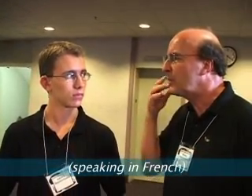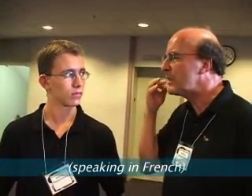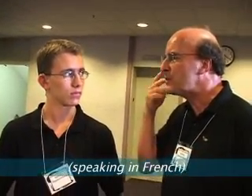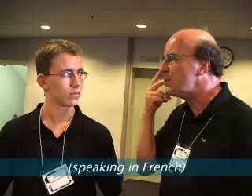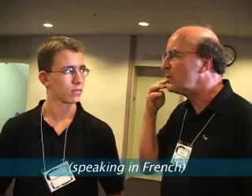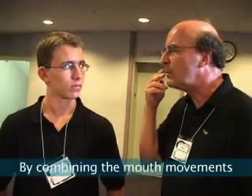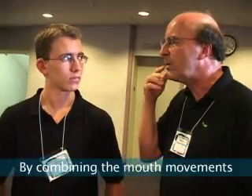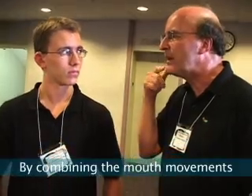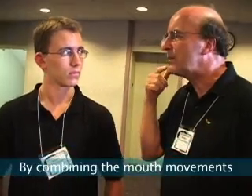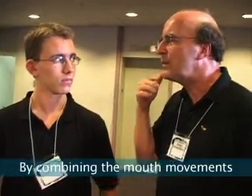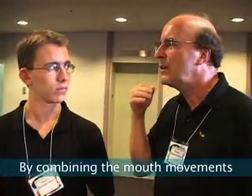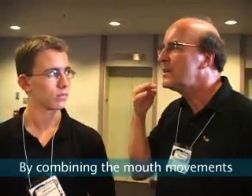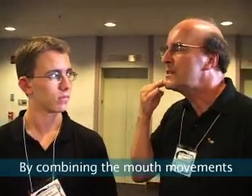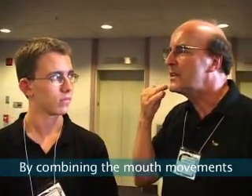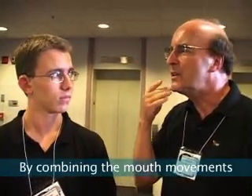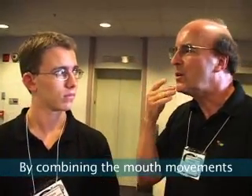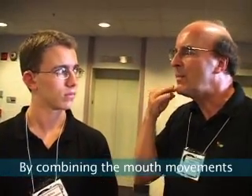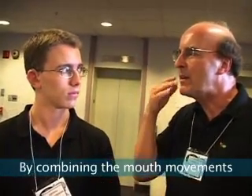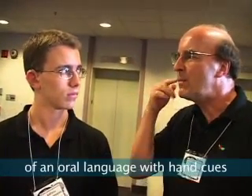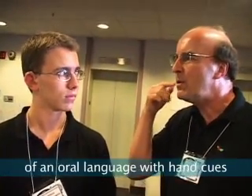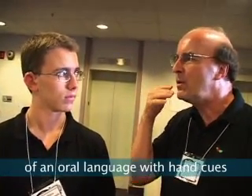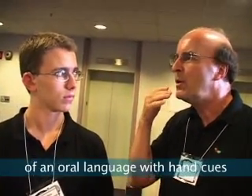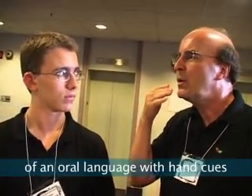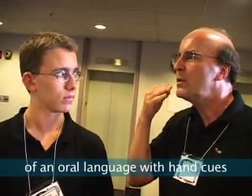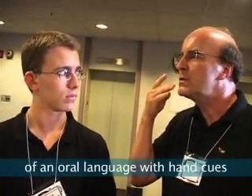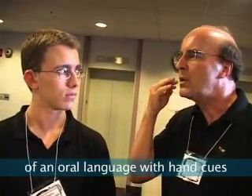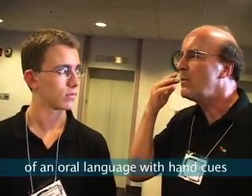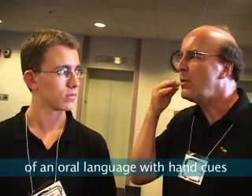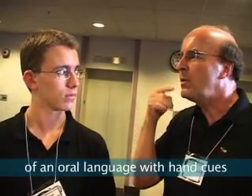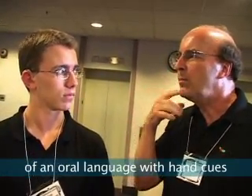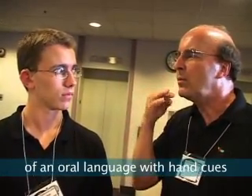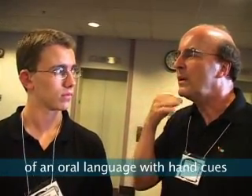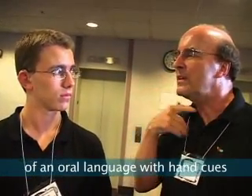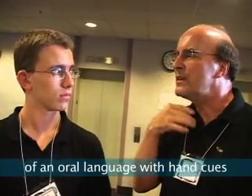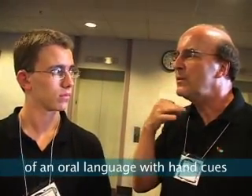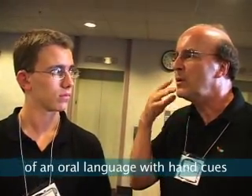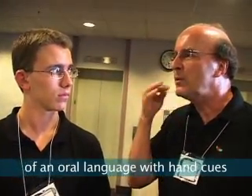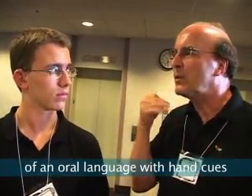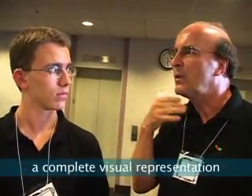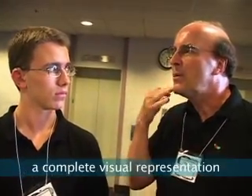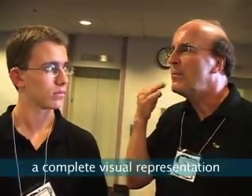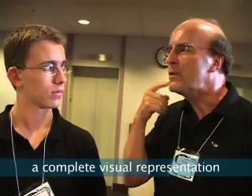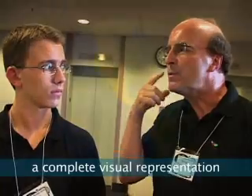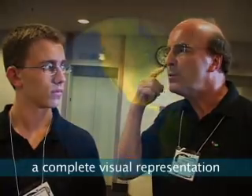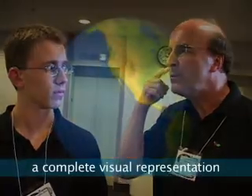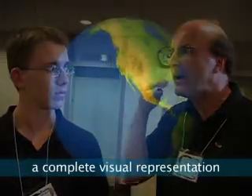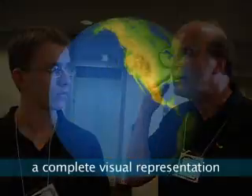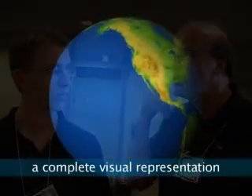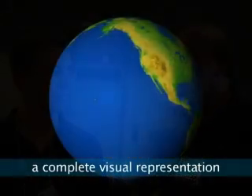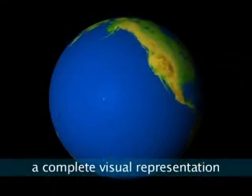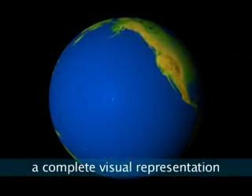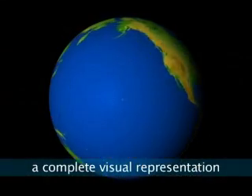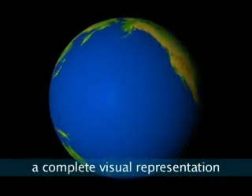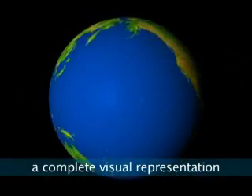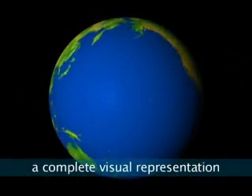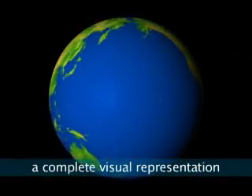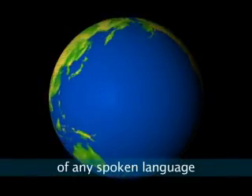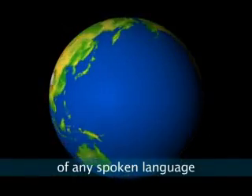By combining the mouth movements of an oral language with hand cues, a complete visual representation of